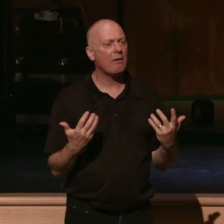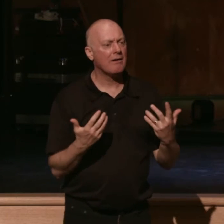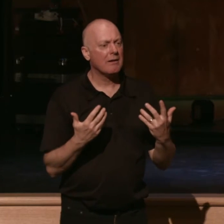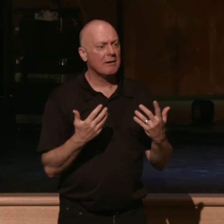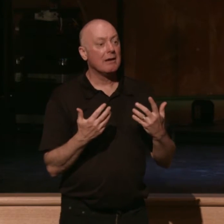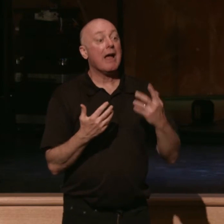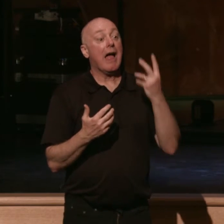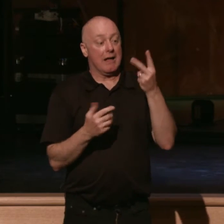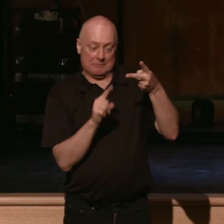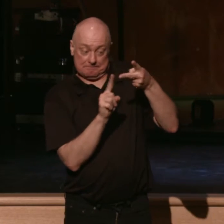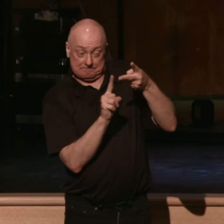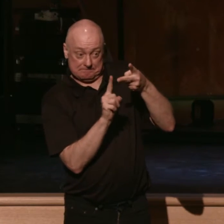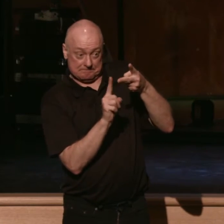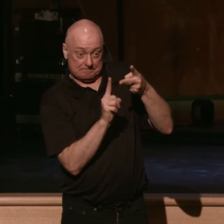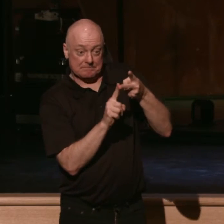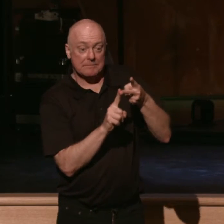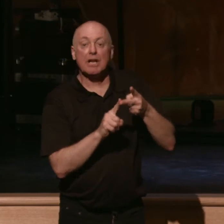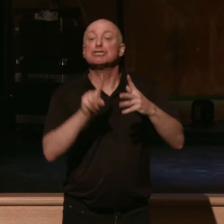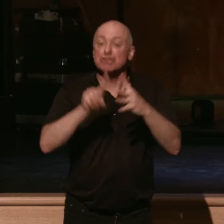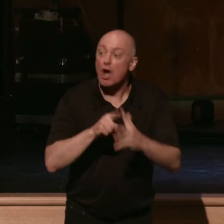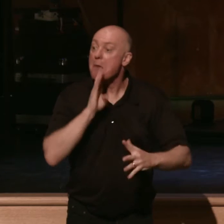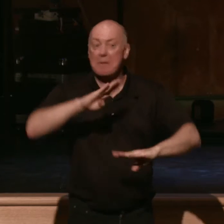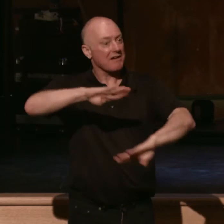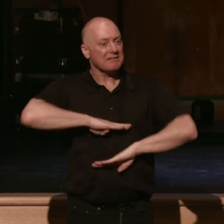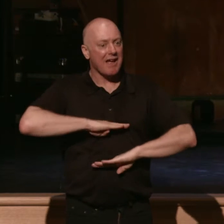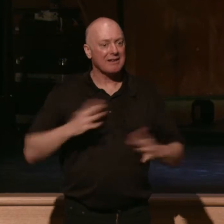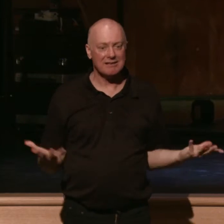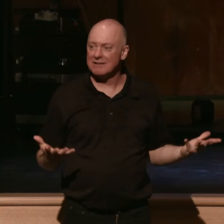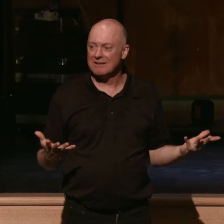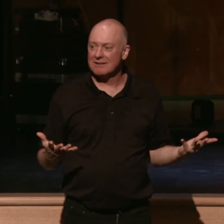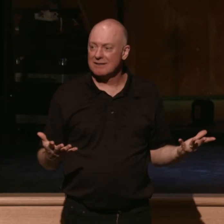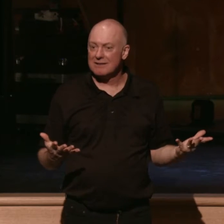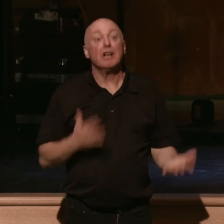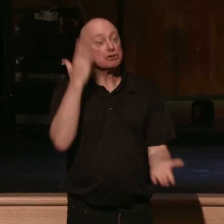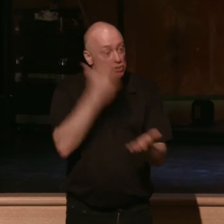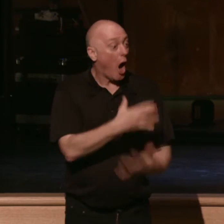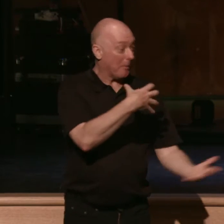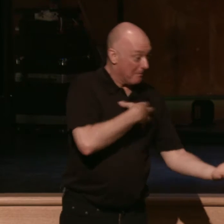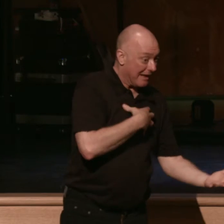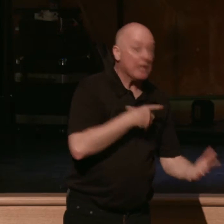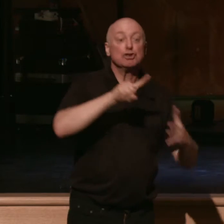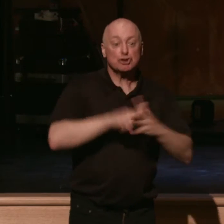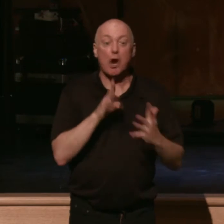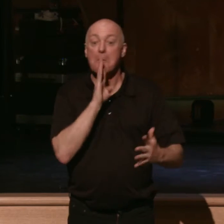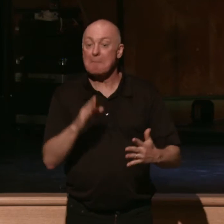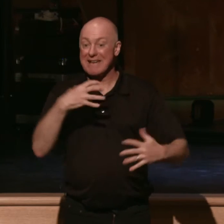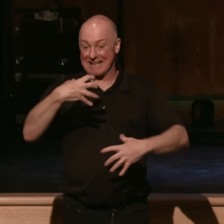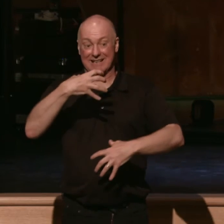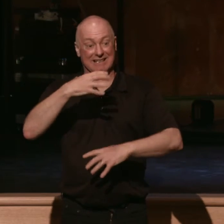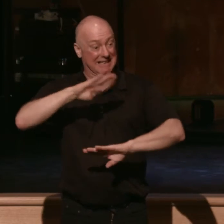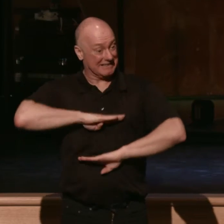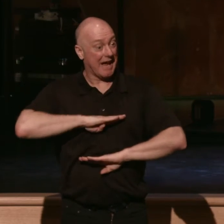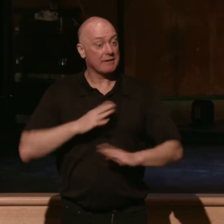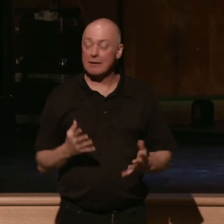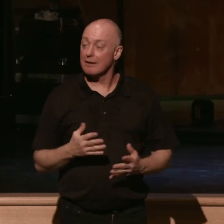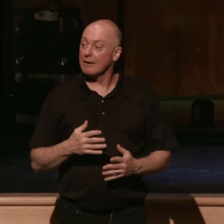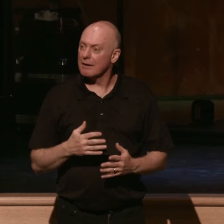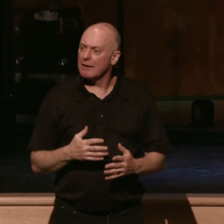this. Start being content. Okay? It's a very complicated outline. Stop complaining. Start being content. We're gonna use Deuteronomy 1, 9